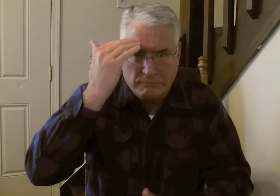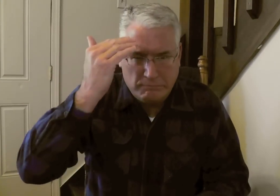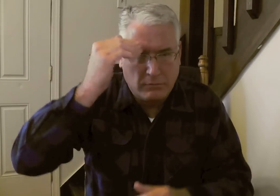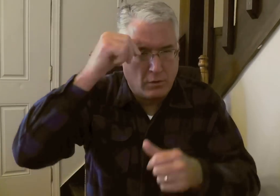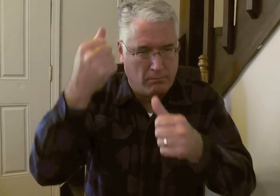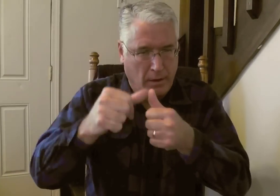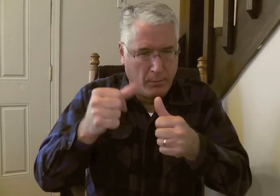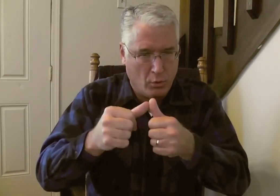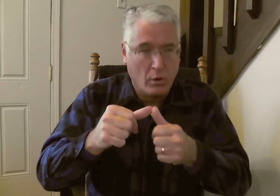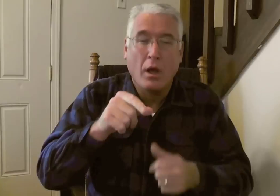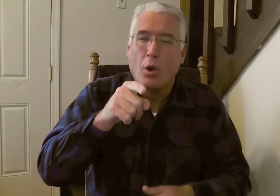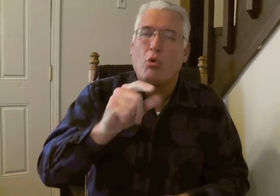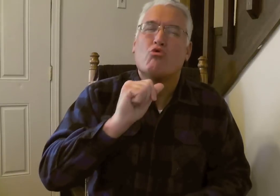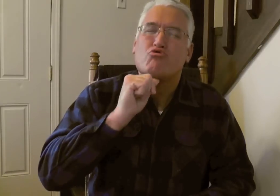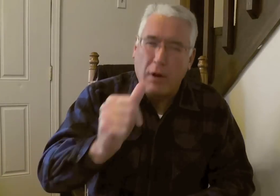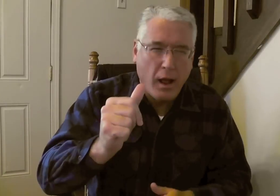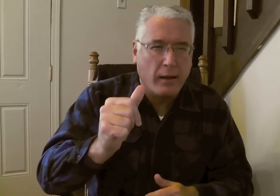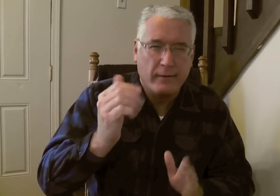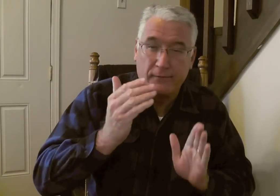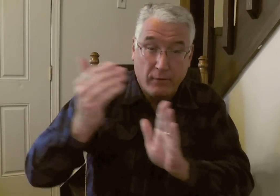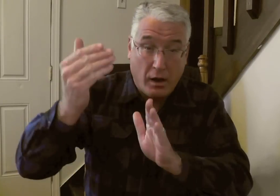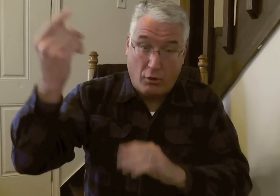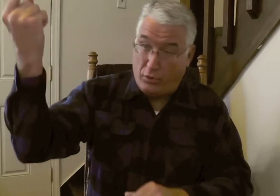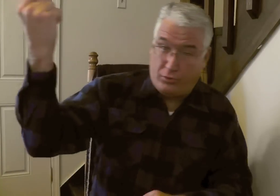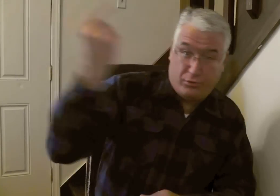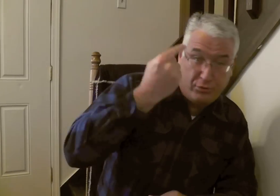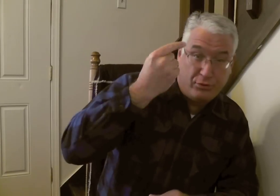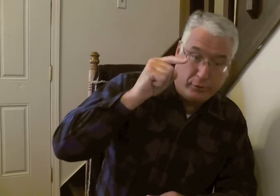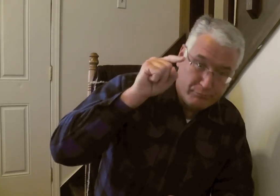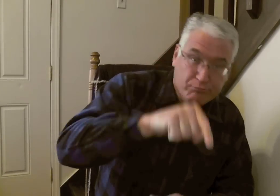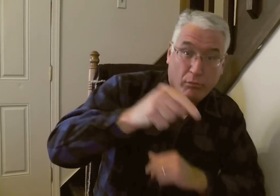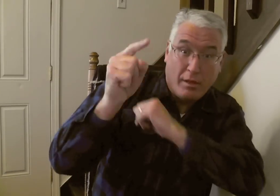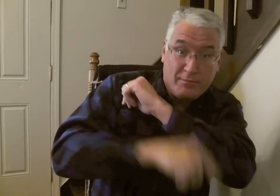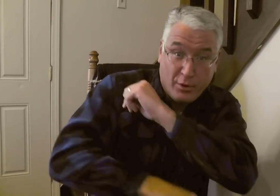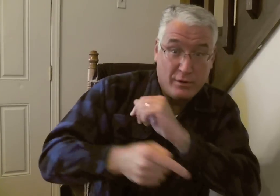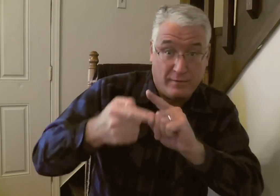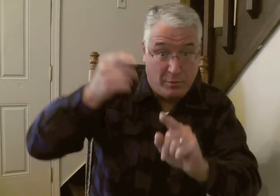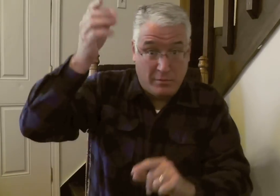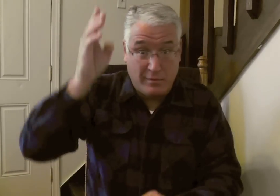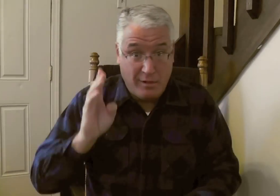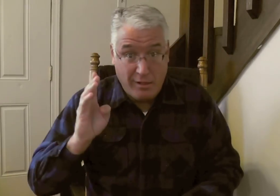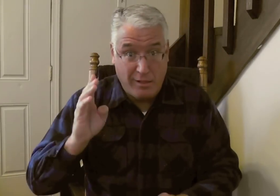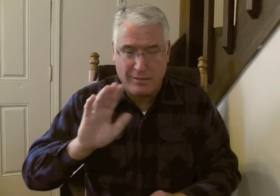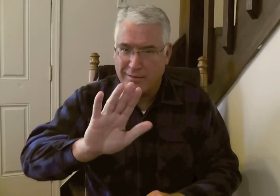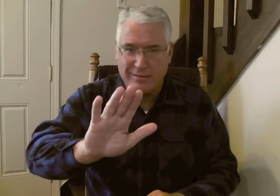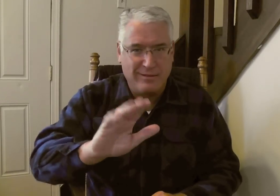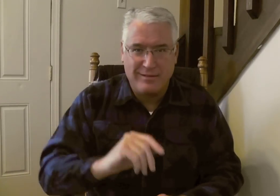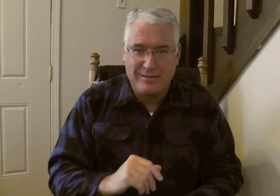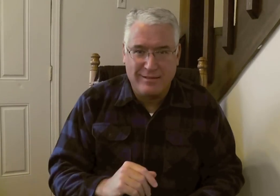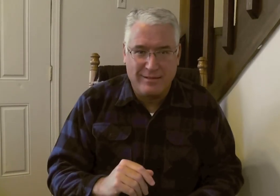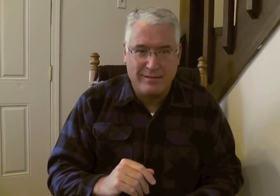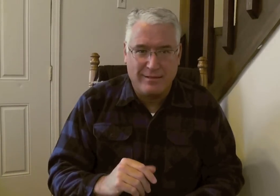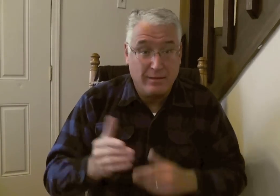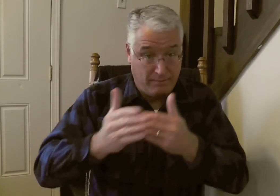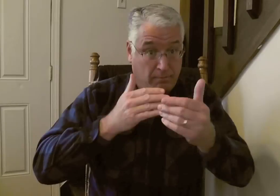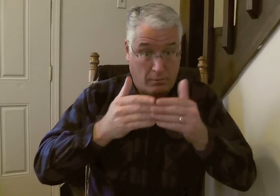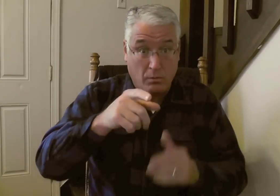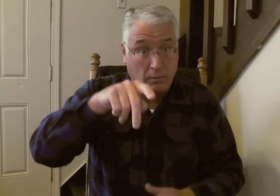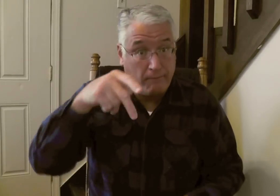You need to often remember that you are not facing condemnation anymore from God. Even